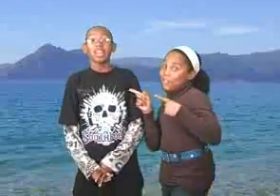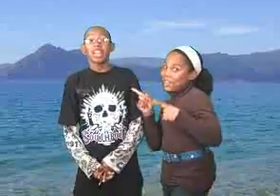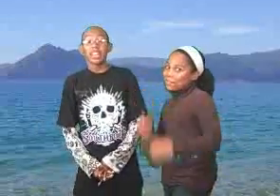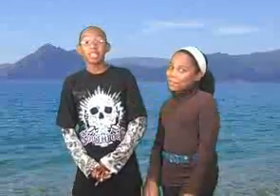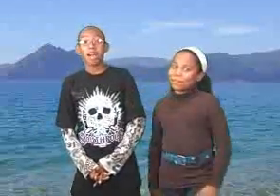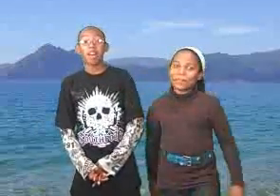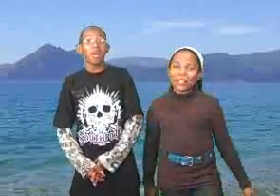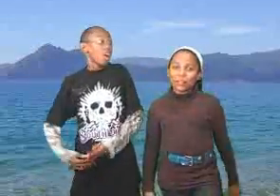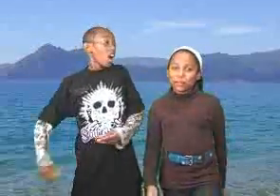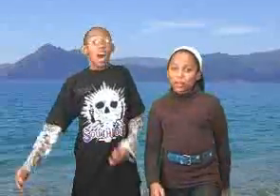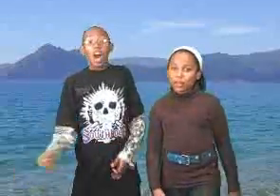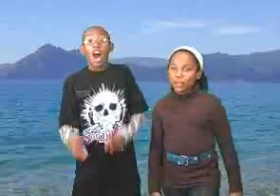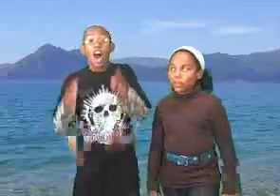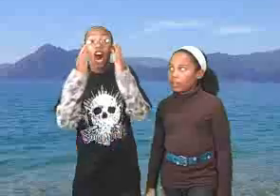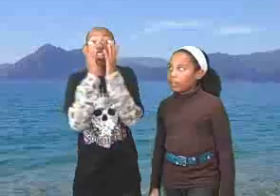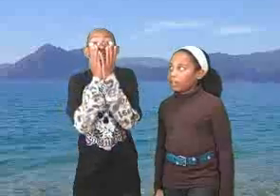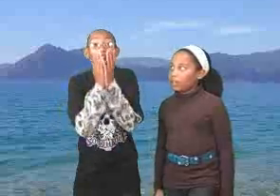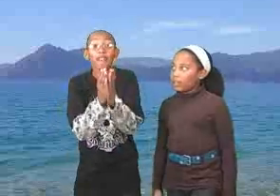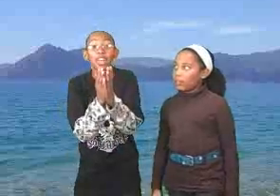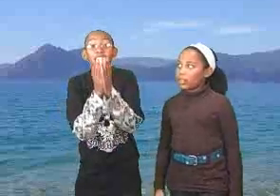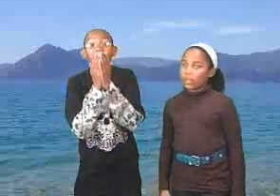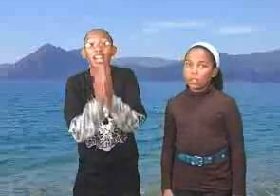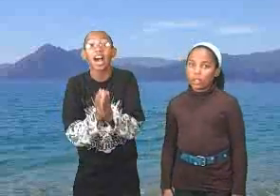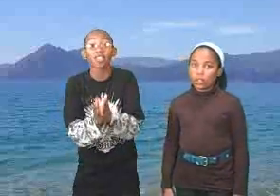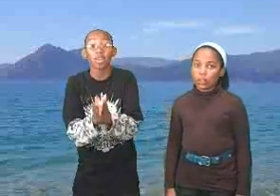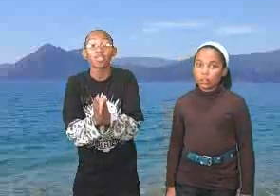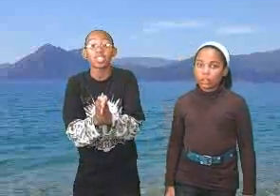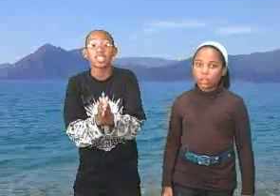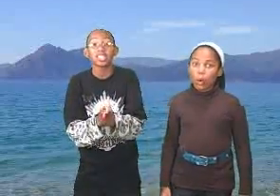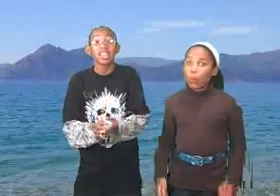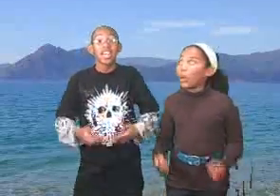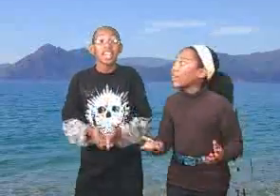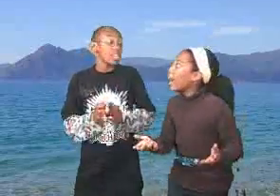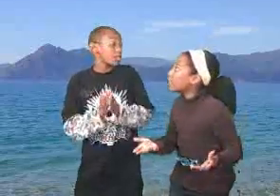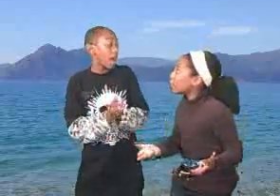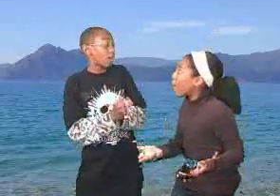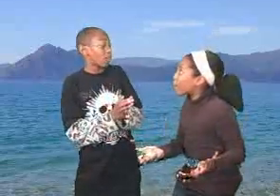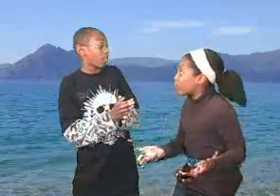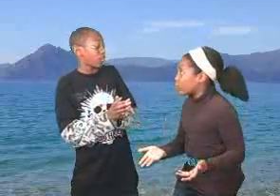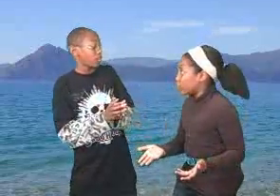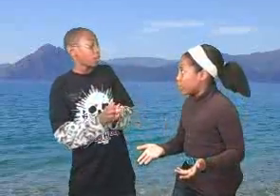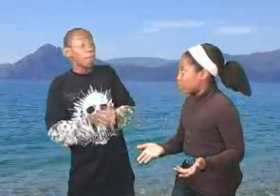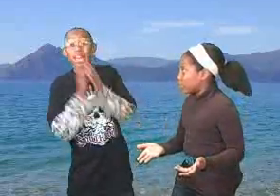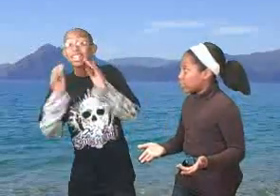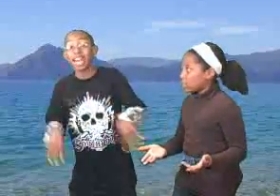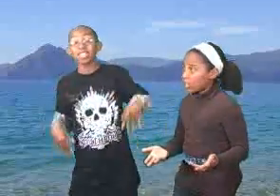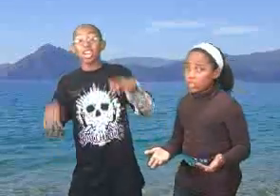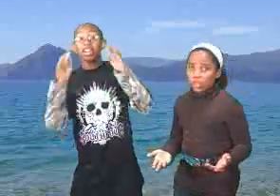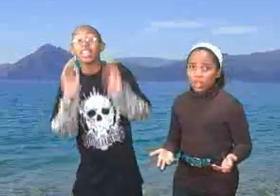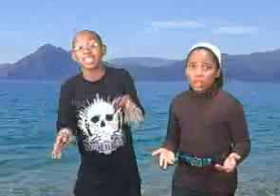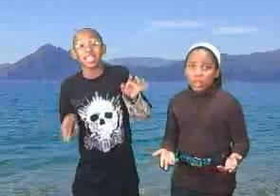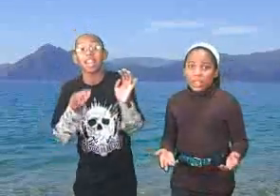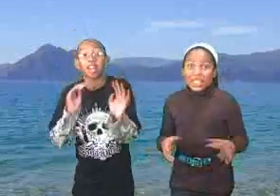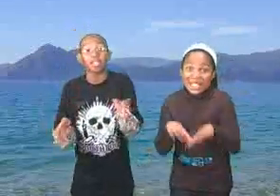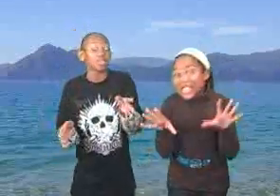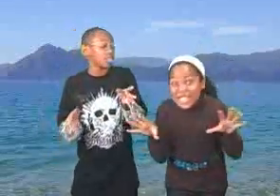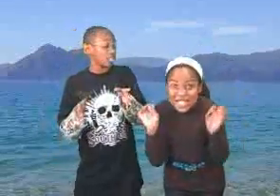is about 11 cockroaches. What kind of cockroaches? Madagascar, here's the top cockroaches.